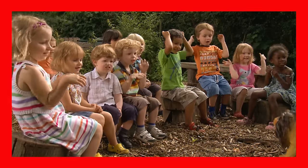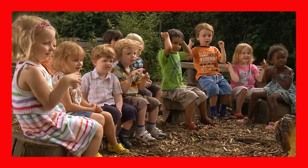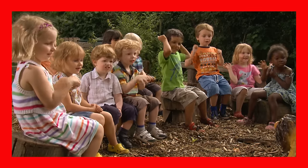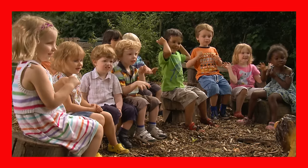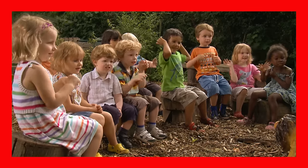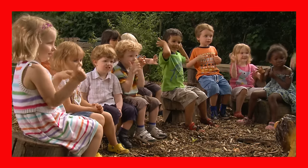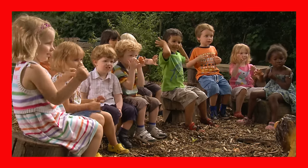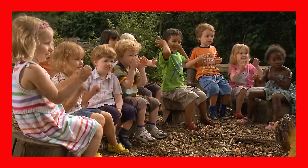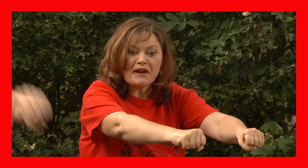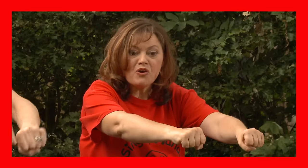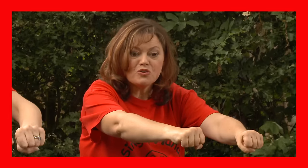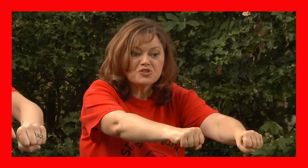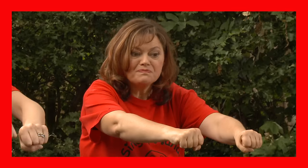Everybody grab their oars! Ready?